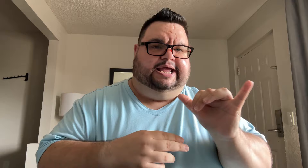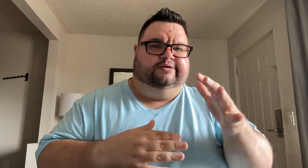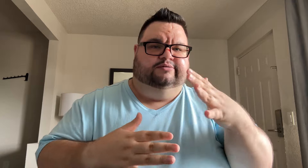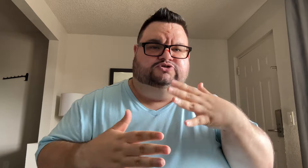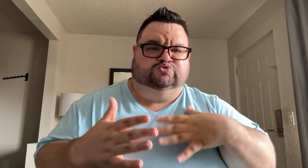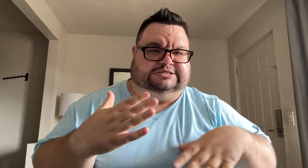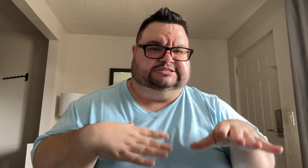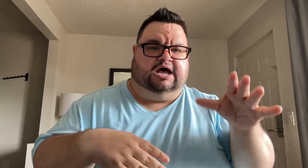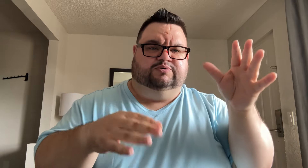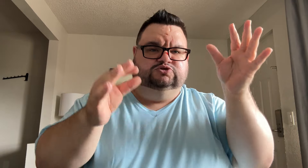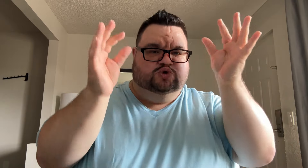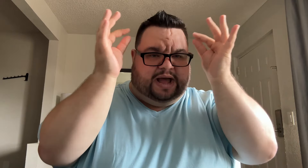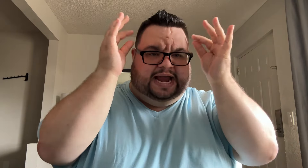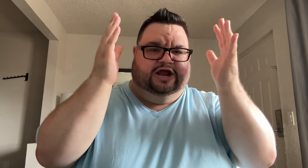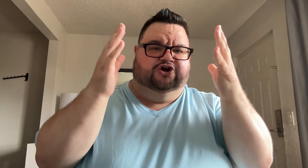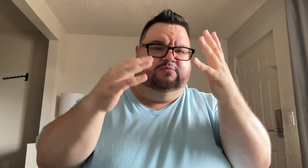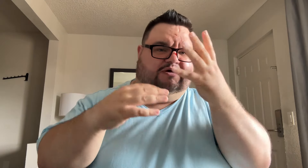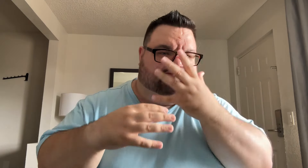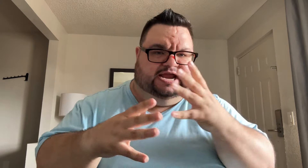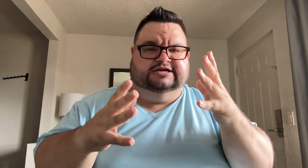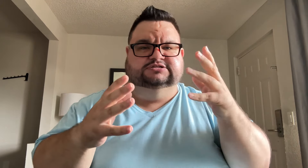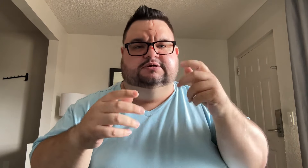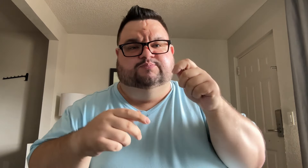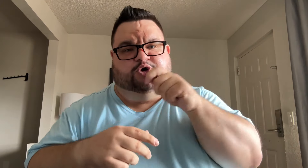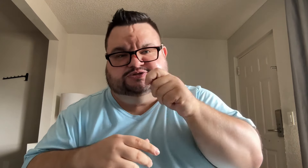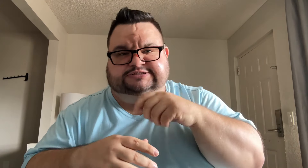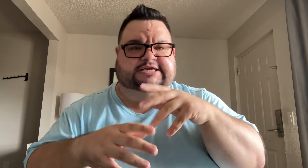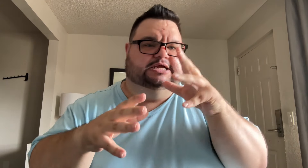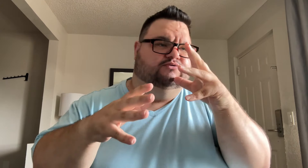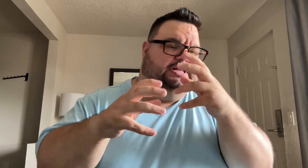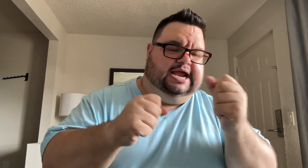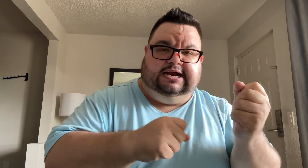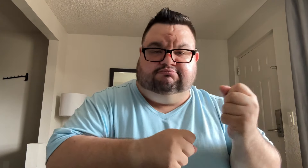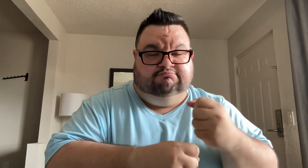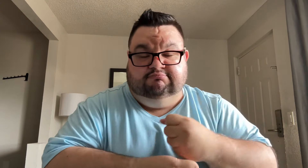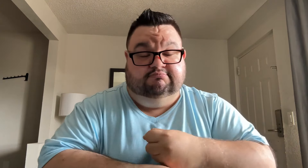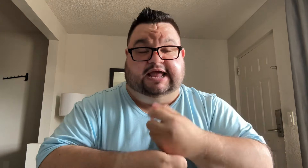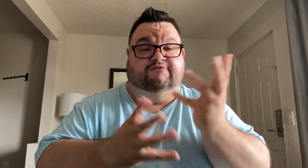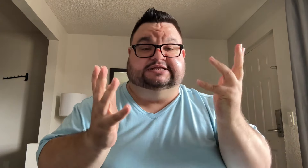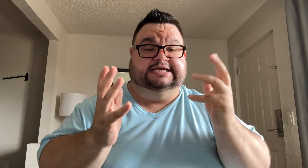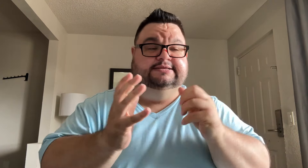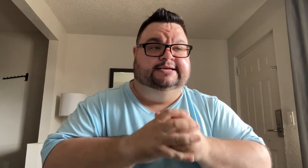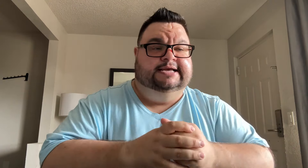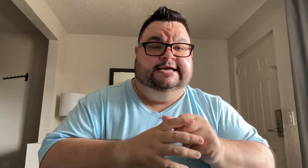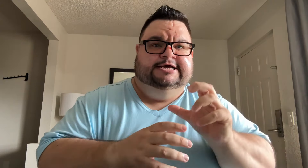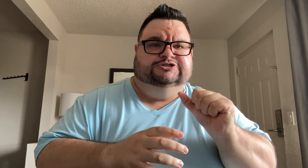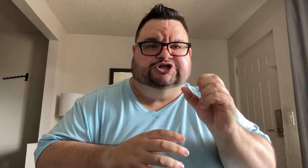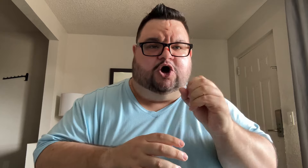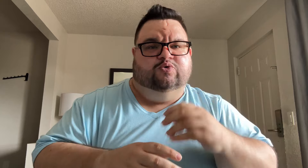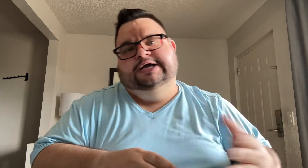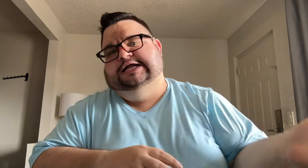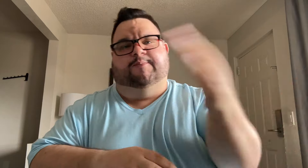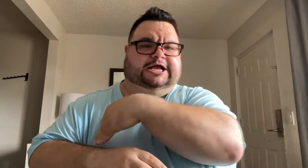Like brush up, do my hair and my face, brush my teeth and everything. So, come on.